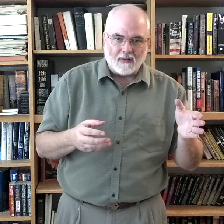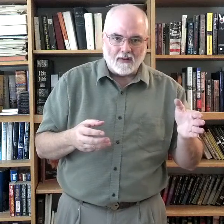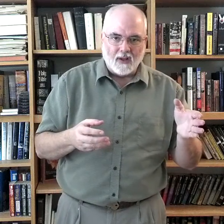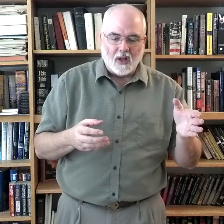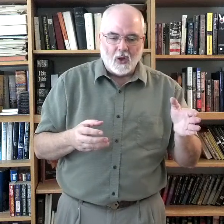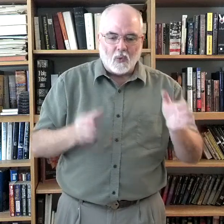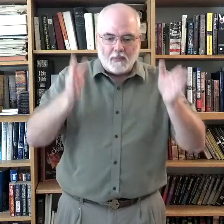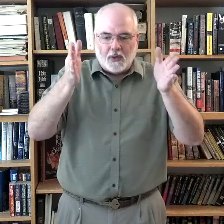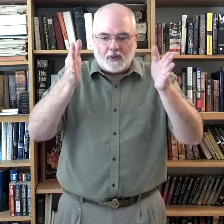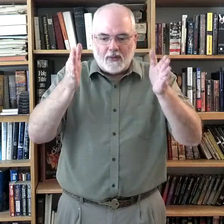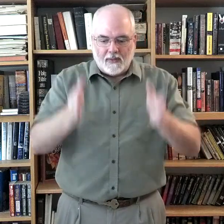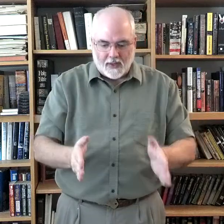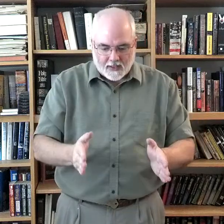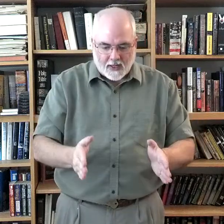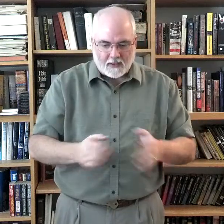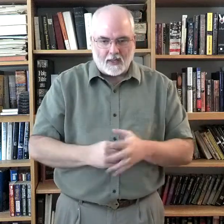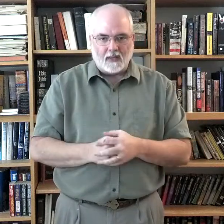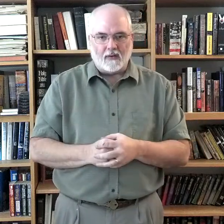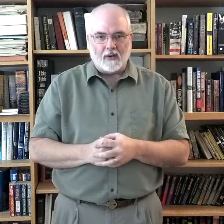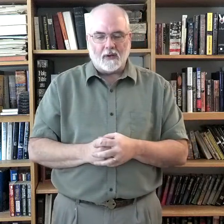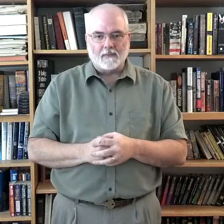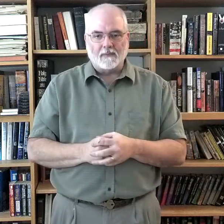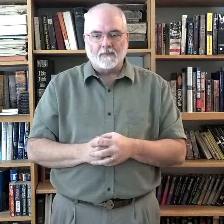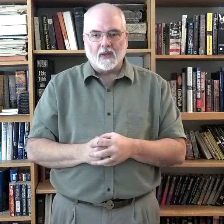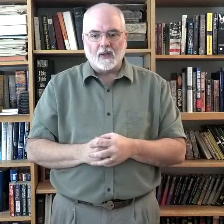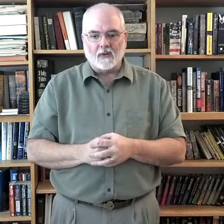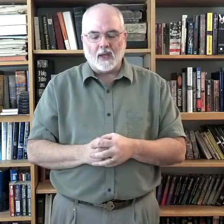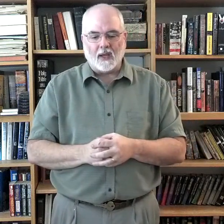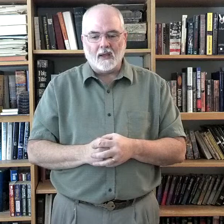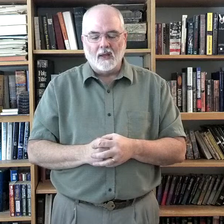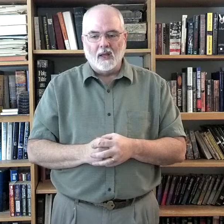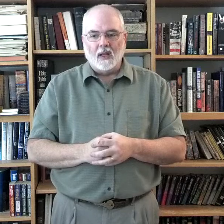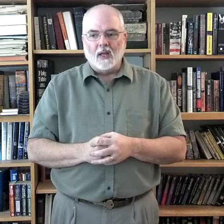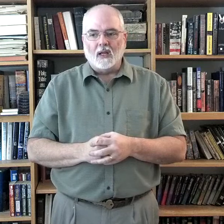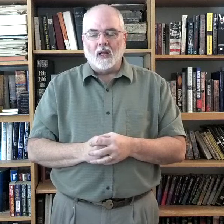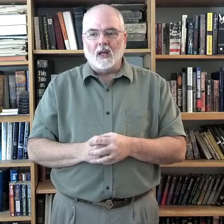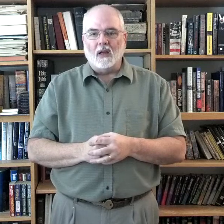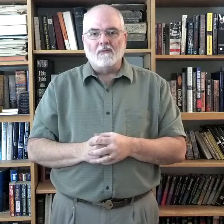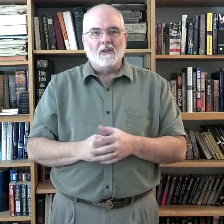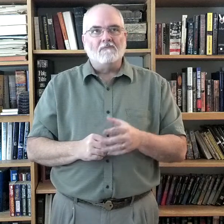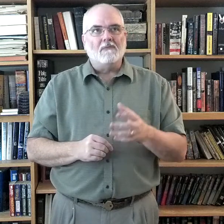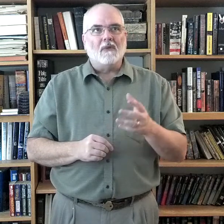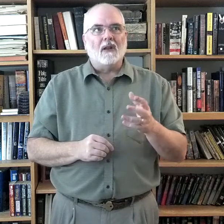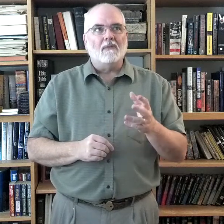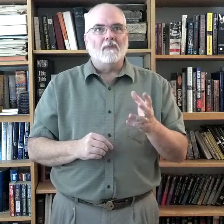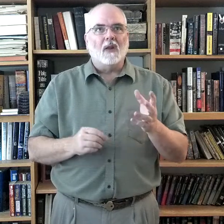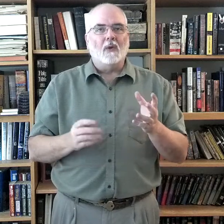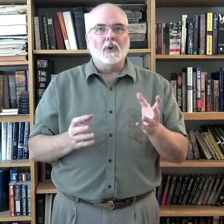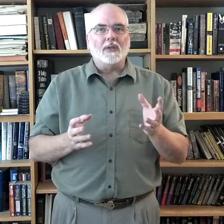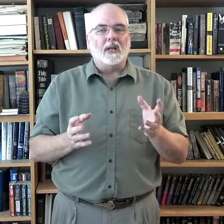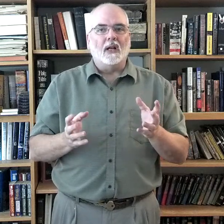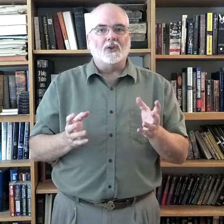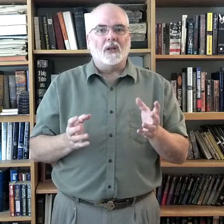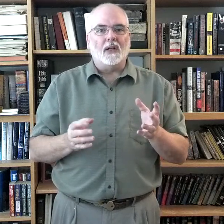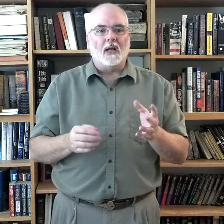we put this at the end of it. Guide. Uh. We do this in English all the time.